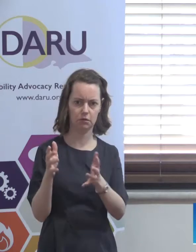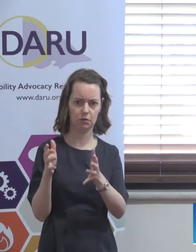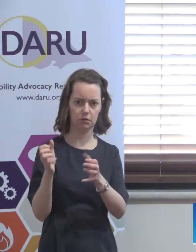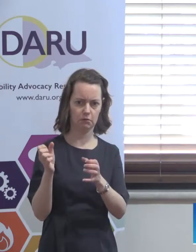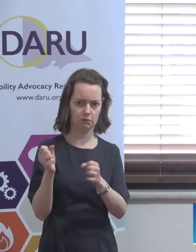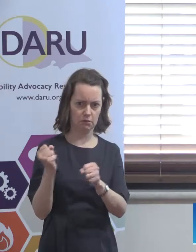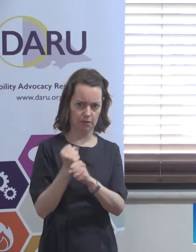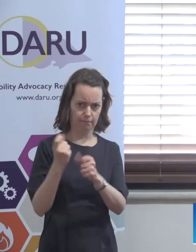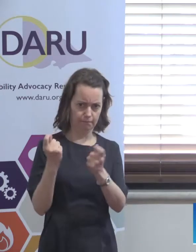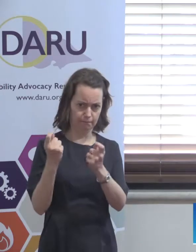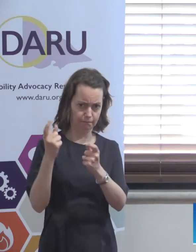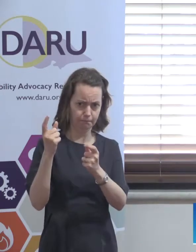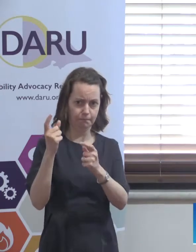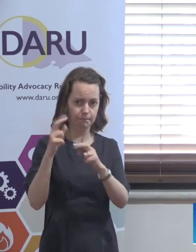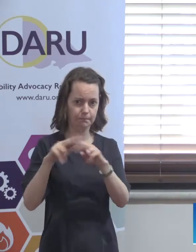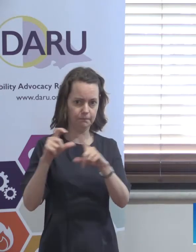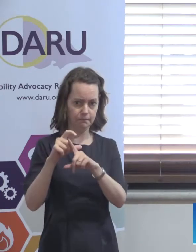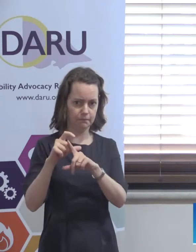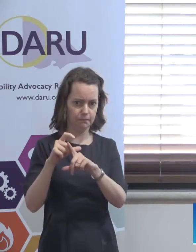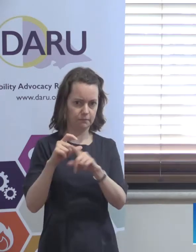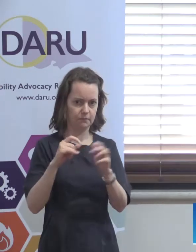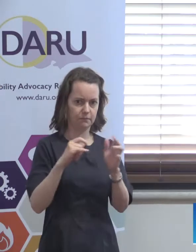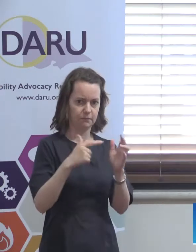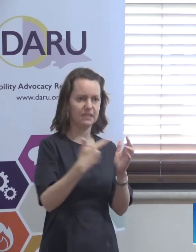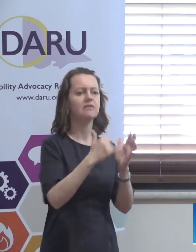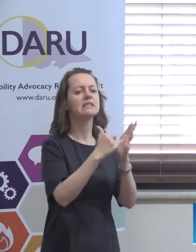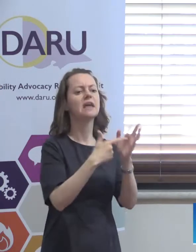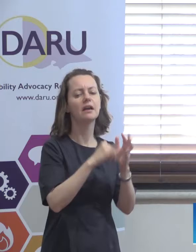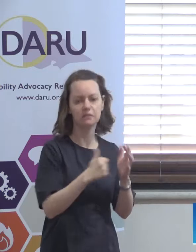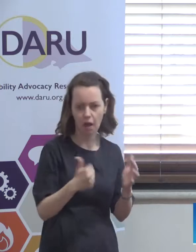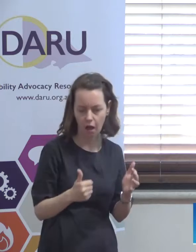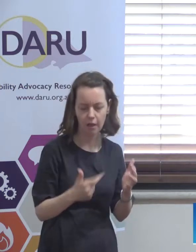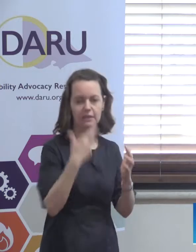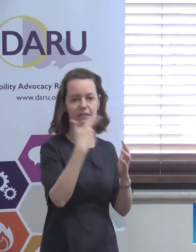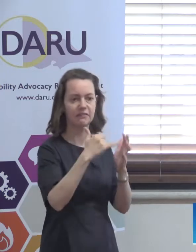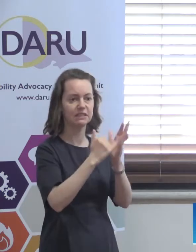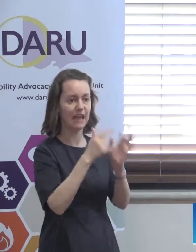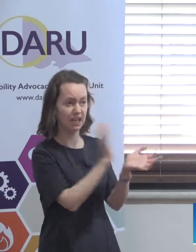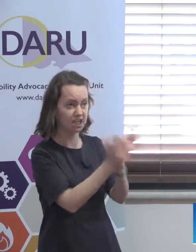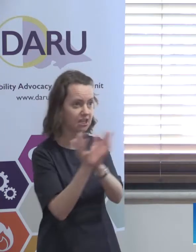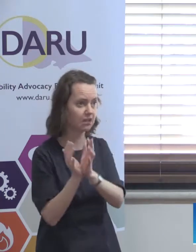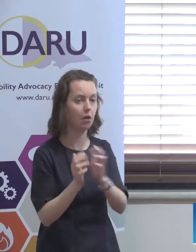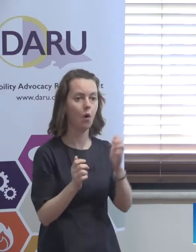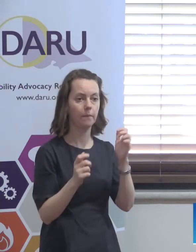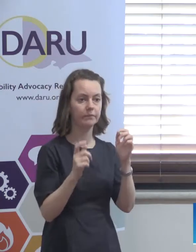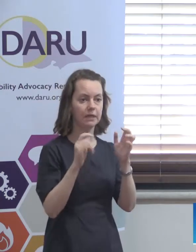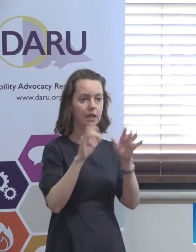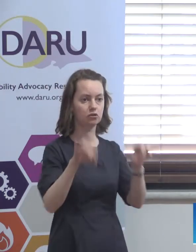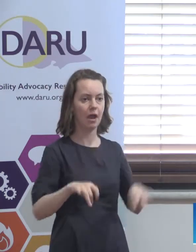even to do with the colour of the politics you know at the moment the current state governments six of them are labour